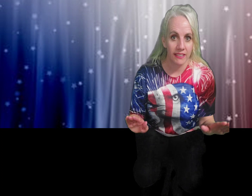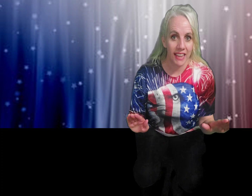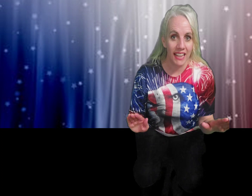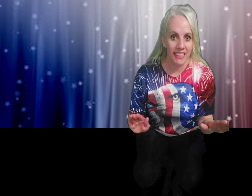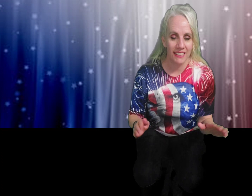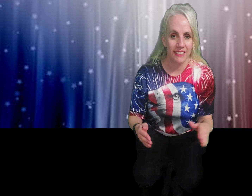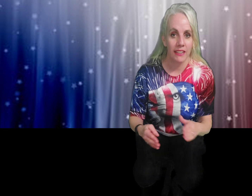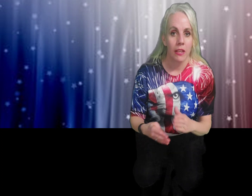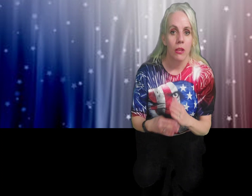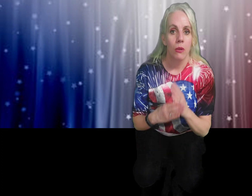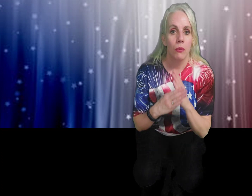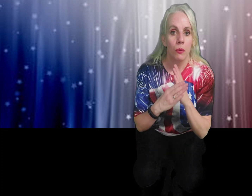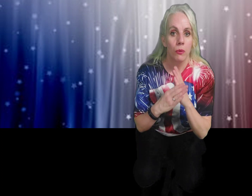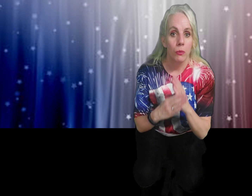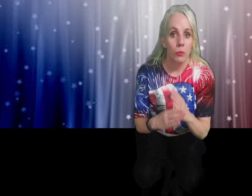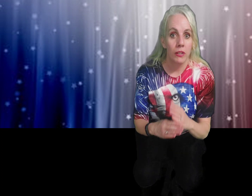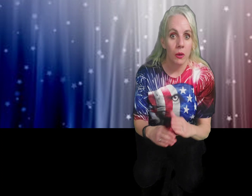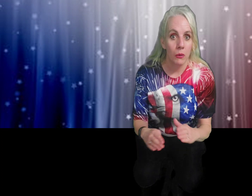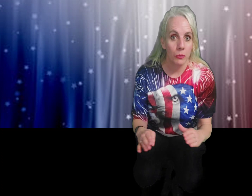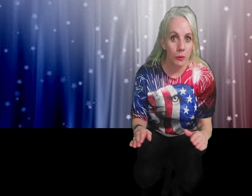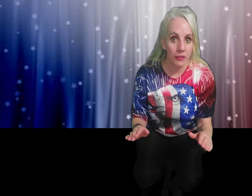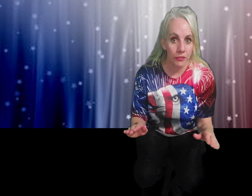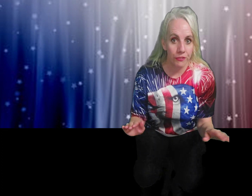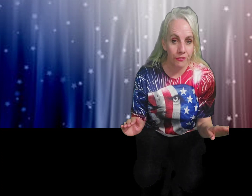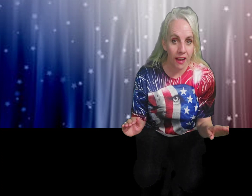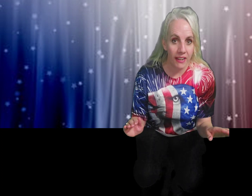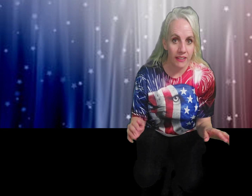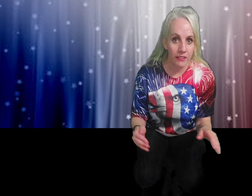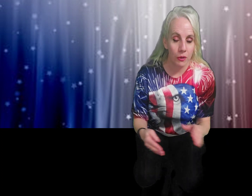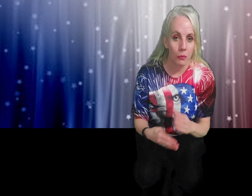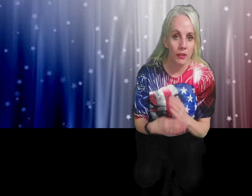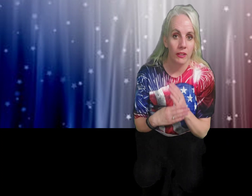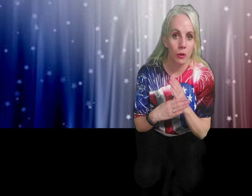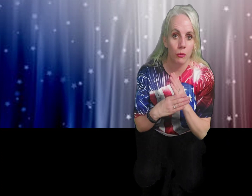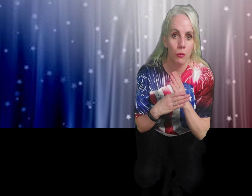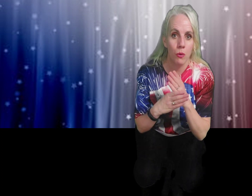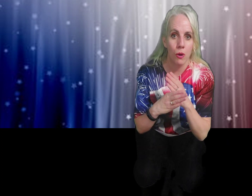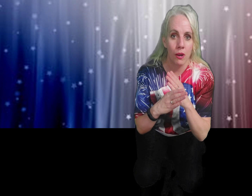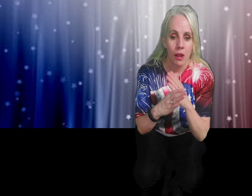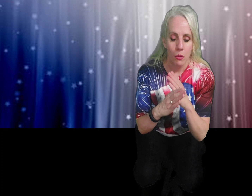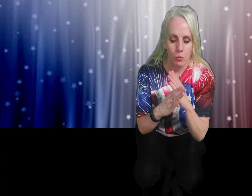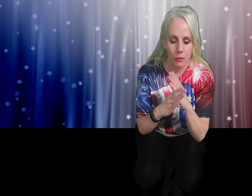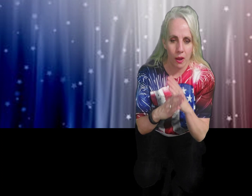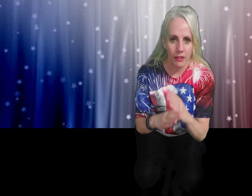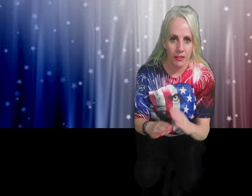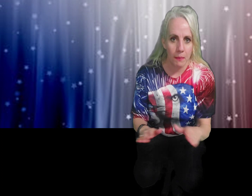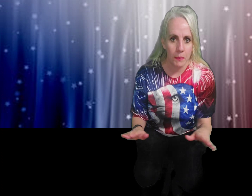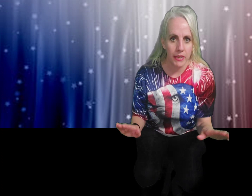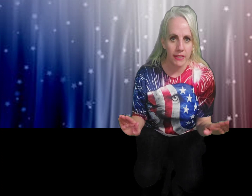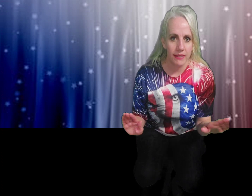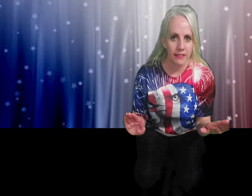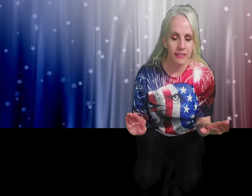silence. We don't want to fight. Don't want to go to war. We want peace.